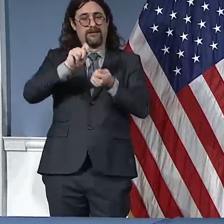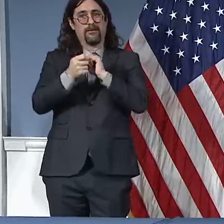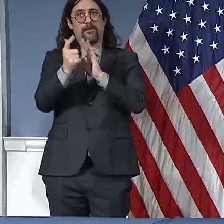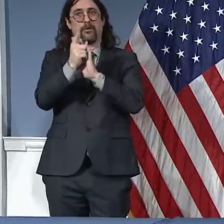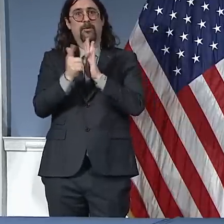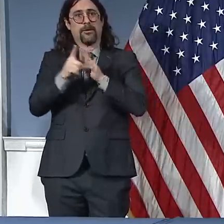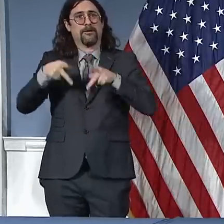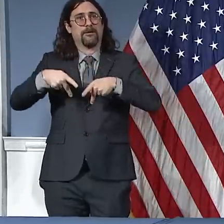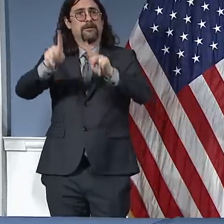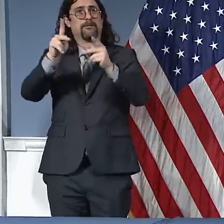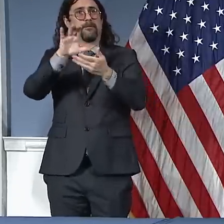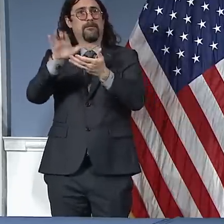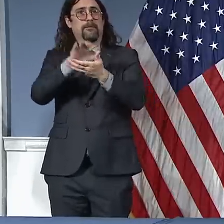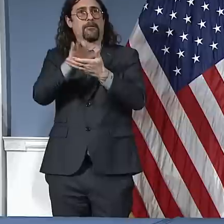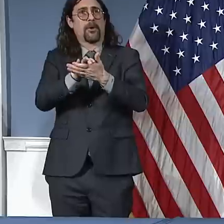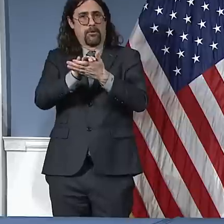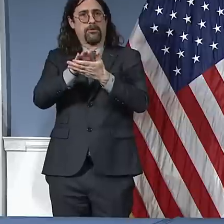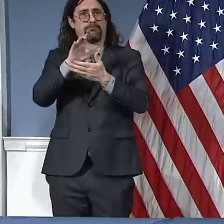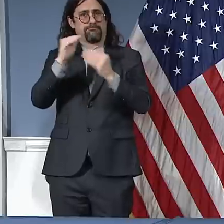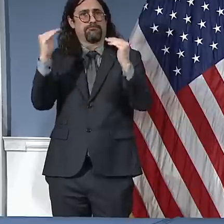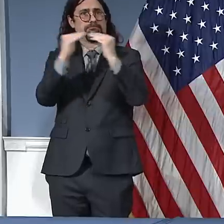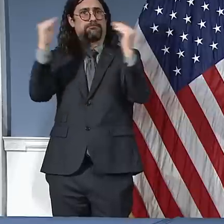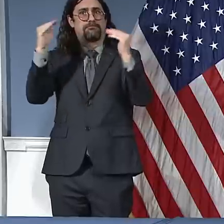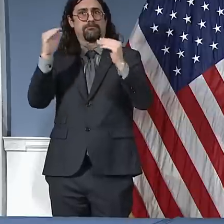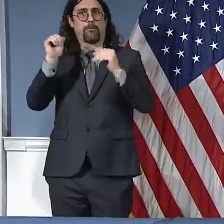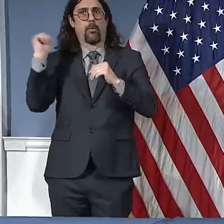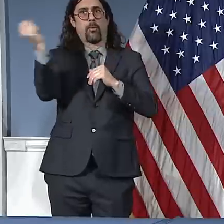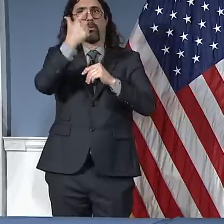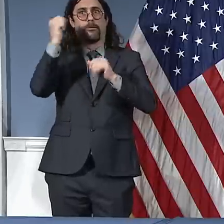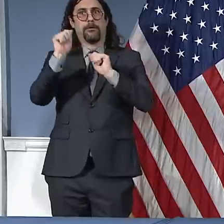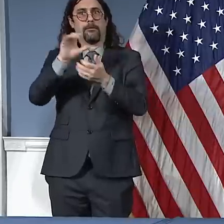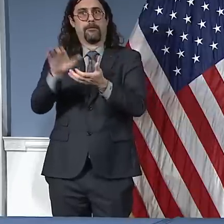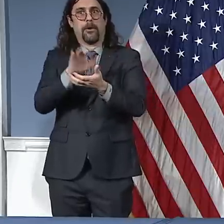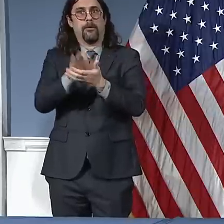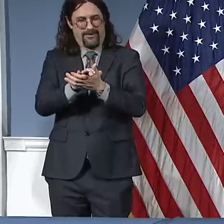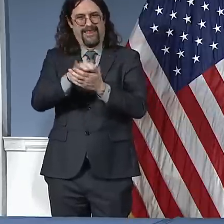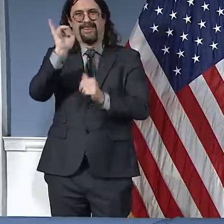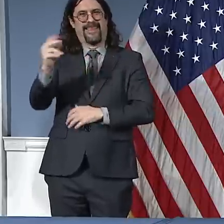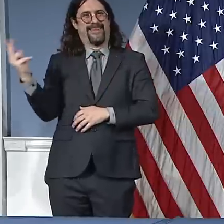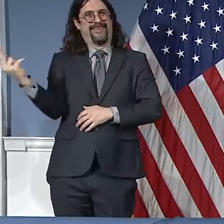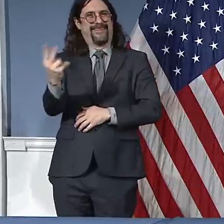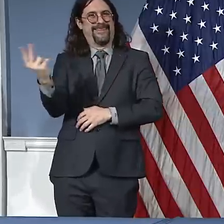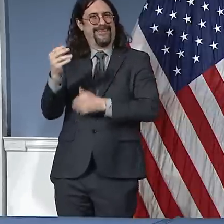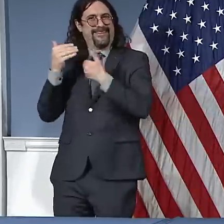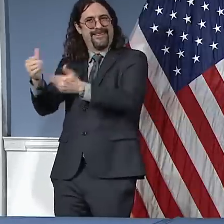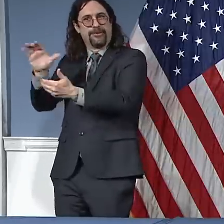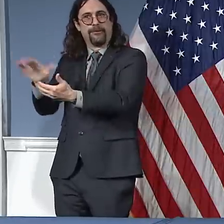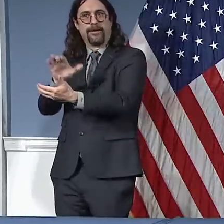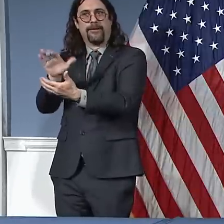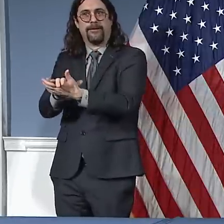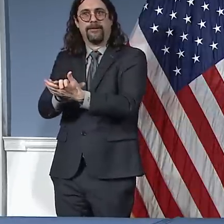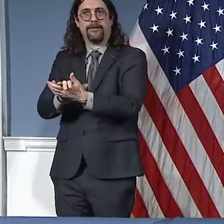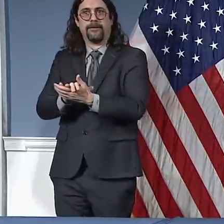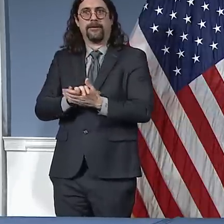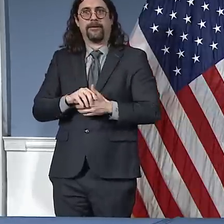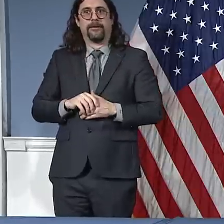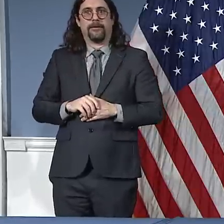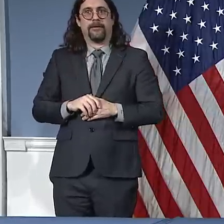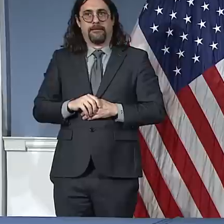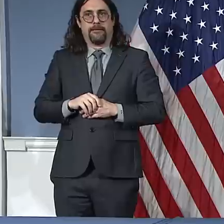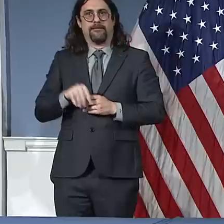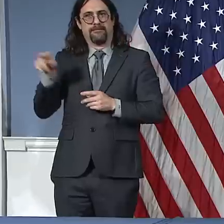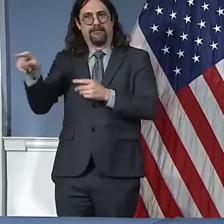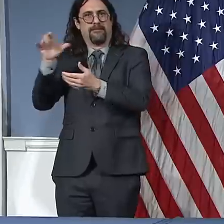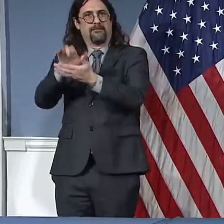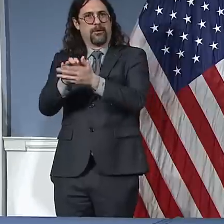City Hall in our plaza and performed a marriage ceremony for Terrence and Tom to mark that historic occasion.